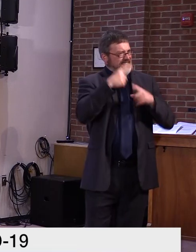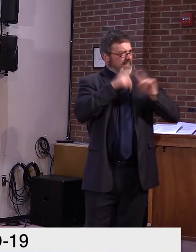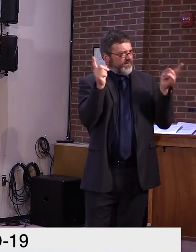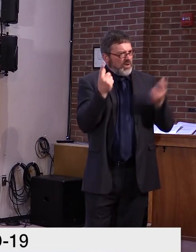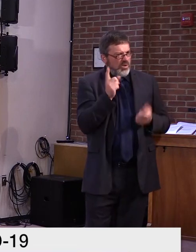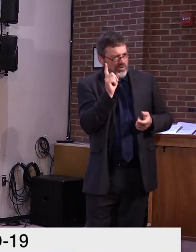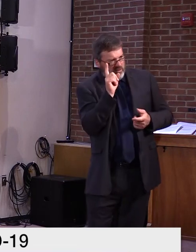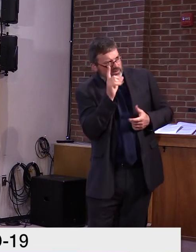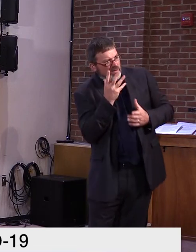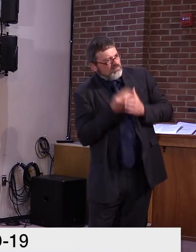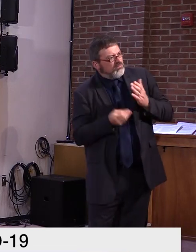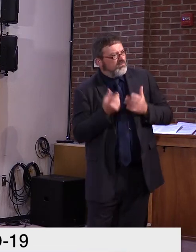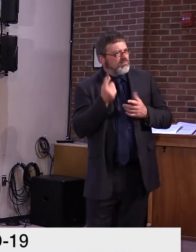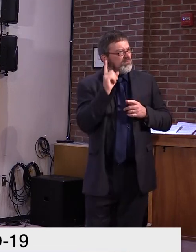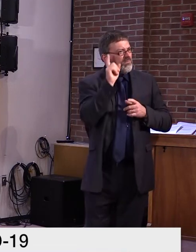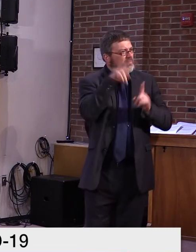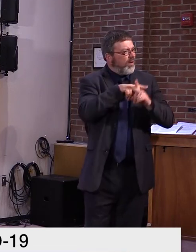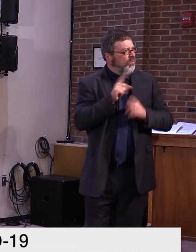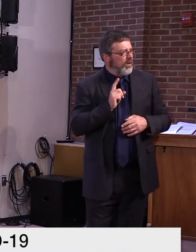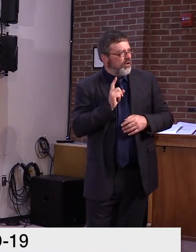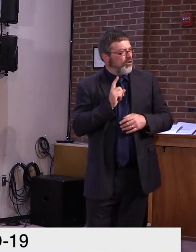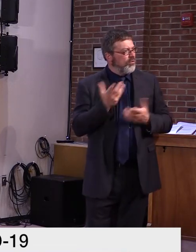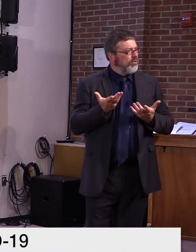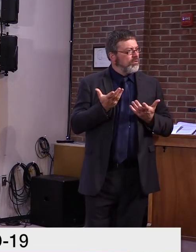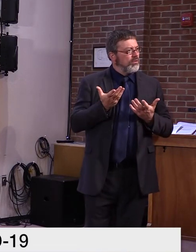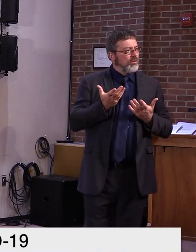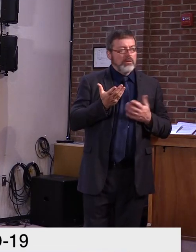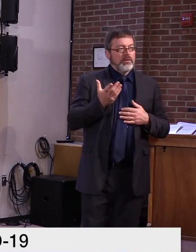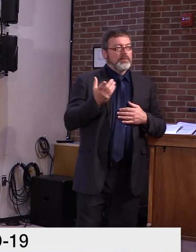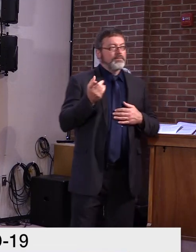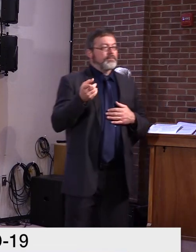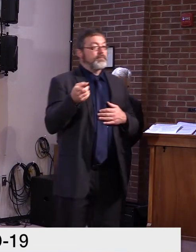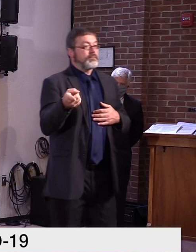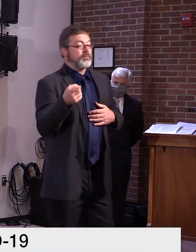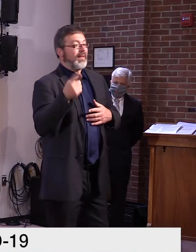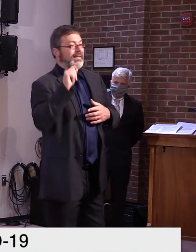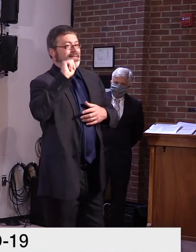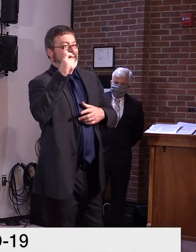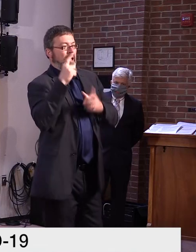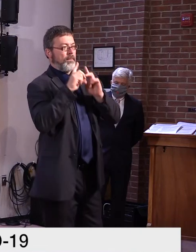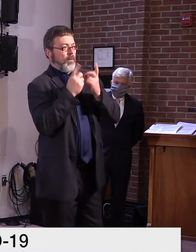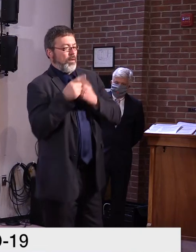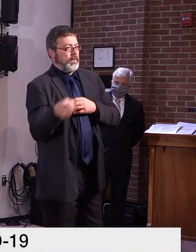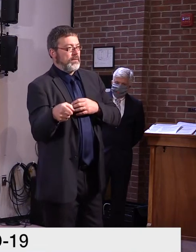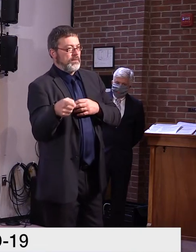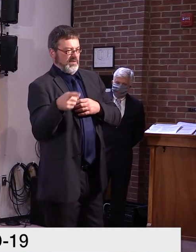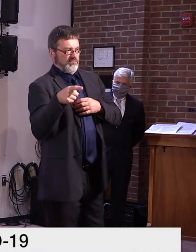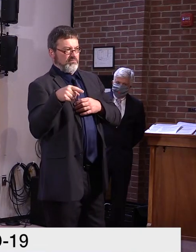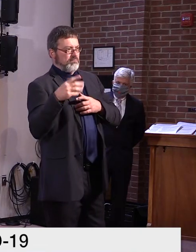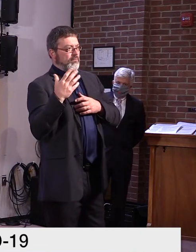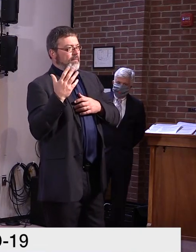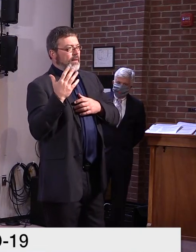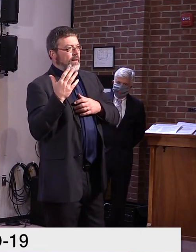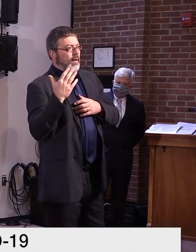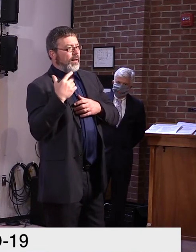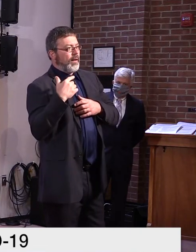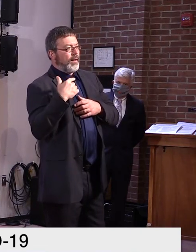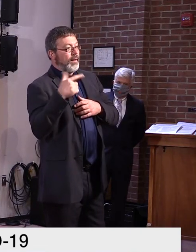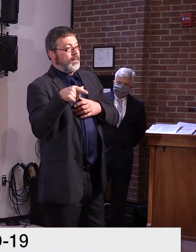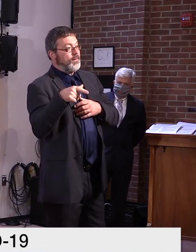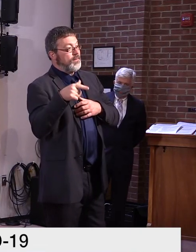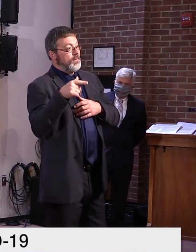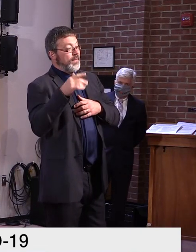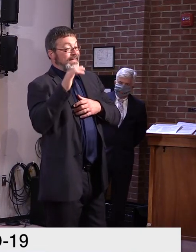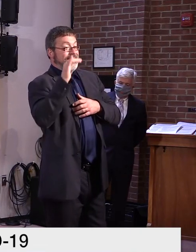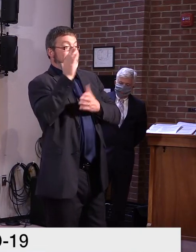our budget. And maybe you're reading in there some of the, um, uh, there was an appropriation to UVM, to the